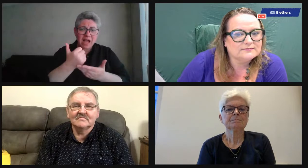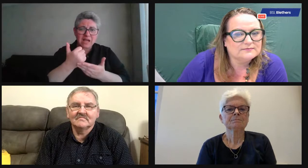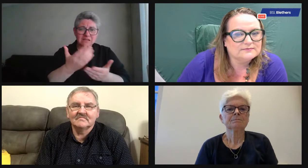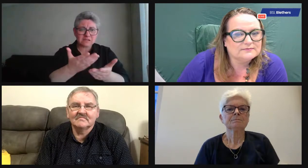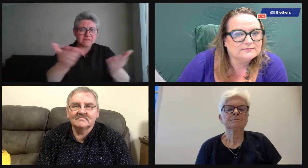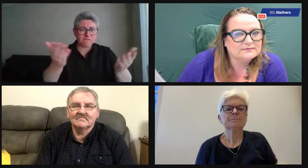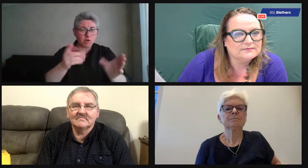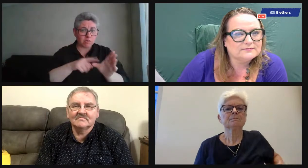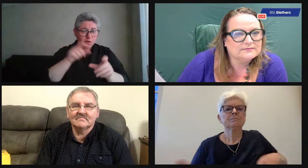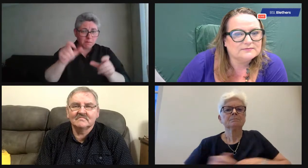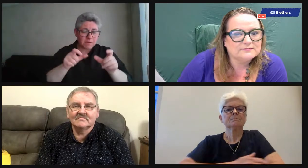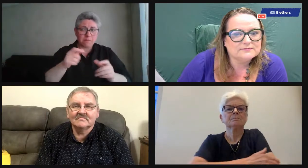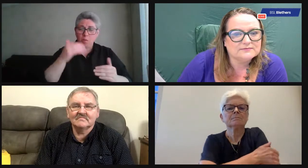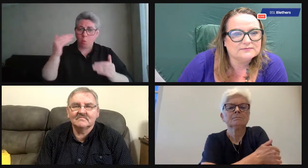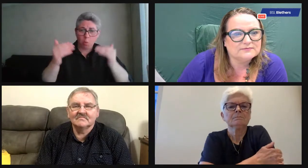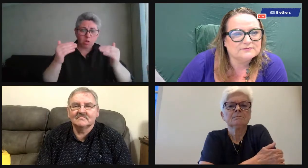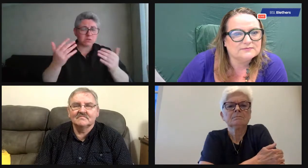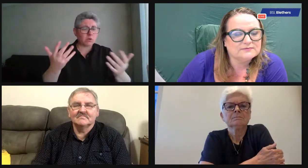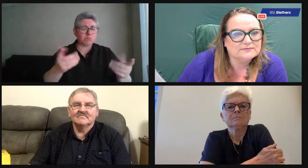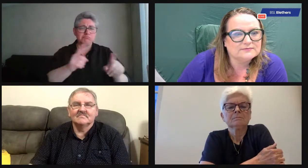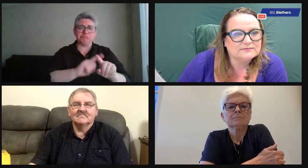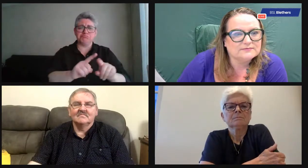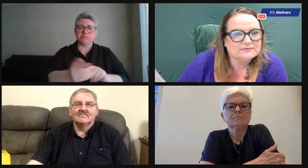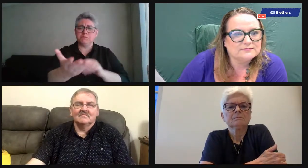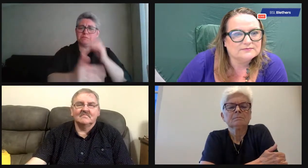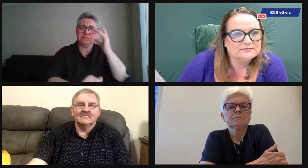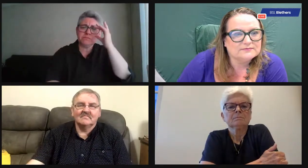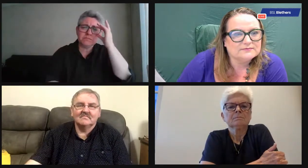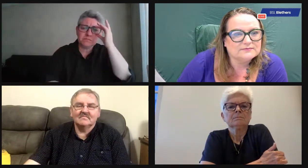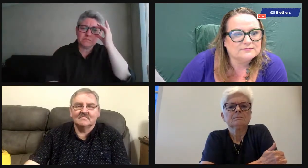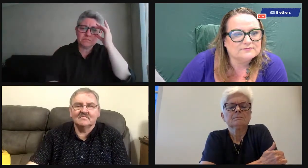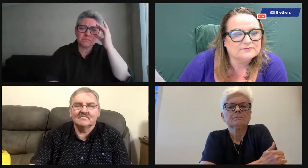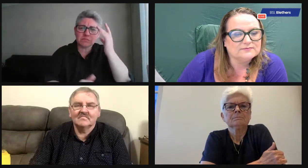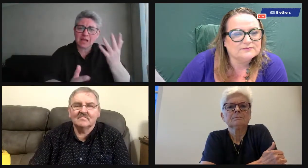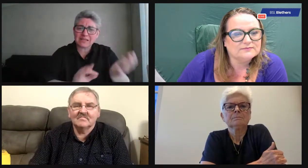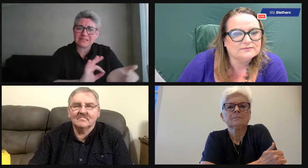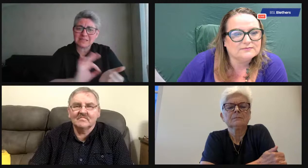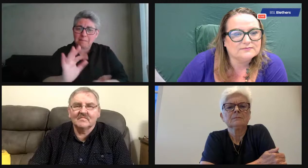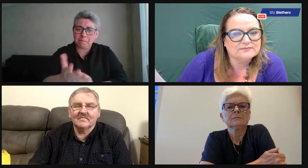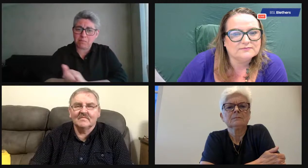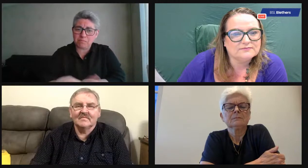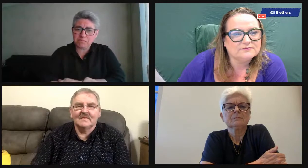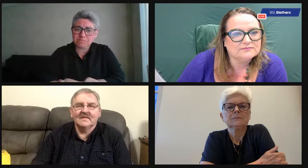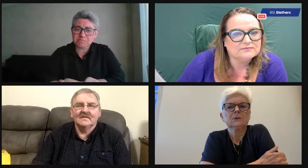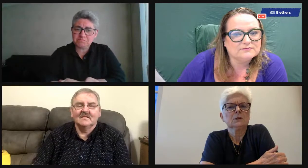tips for them from any of you, for young people, for old people alike? Any tips?